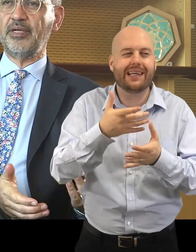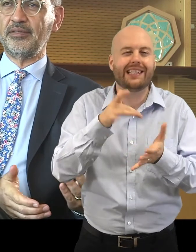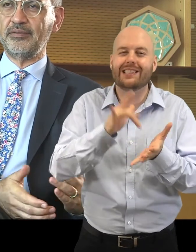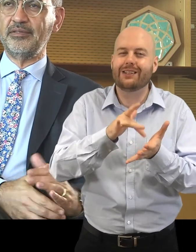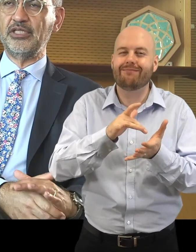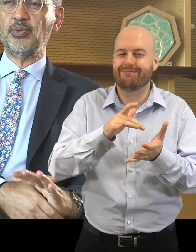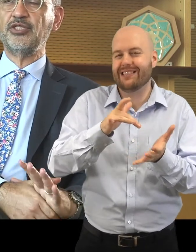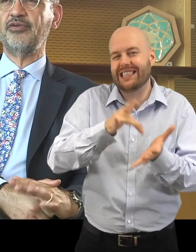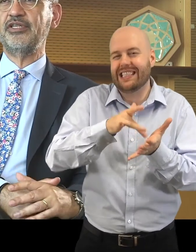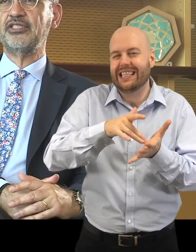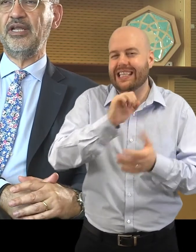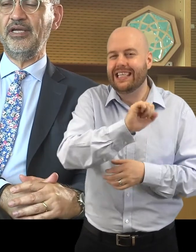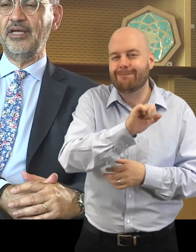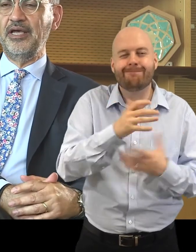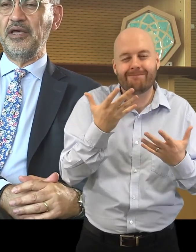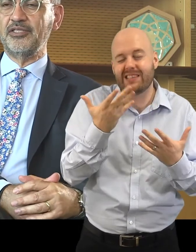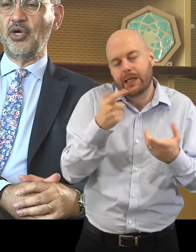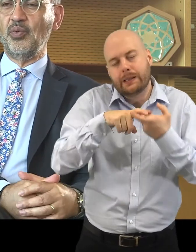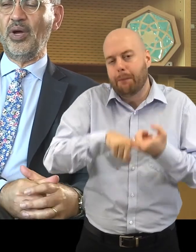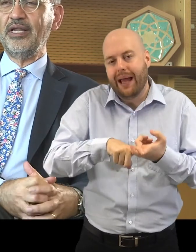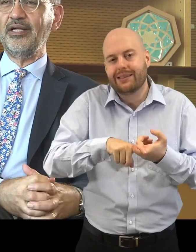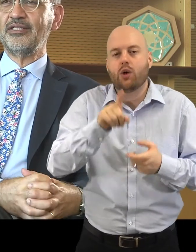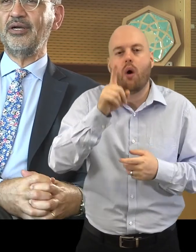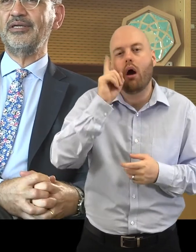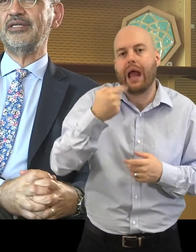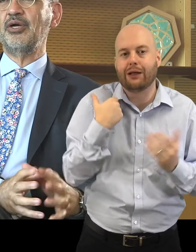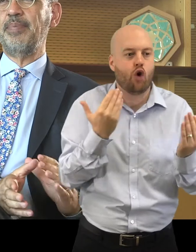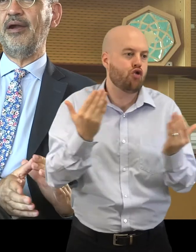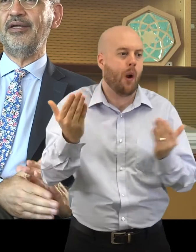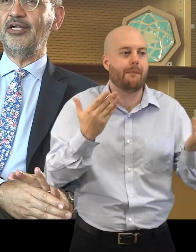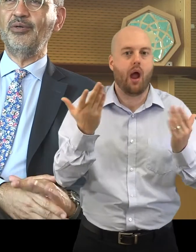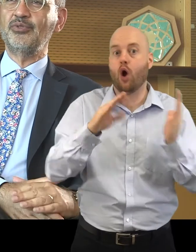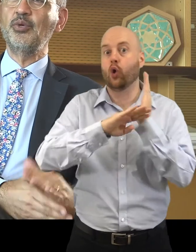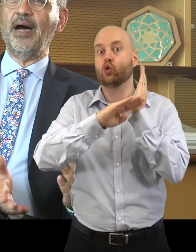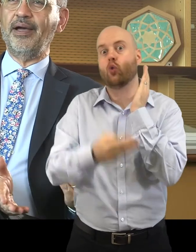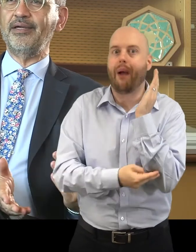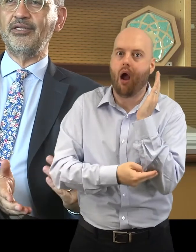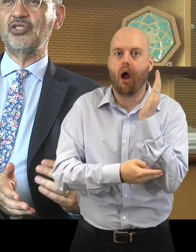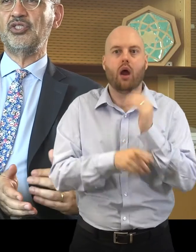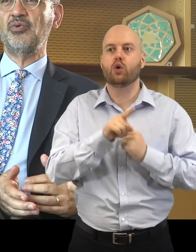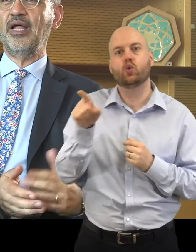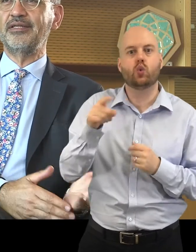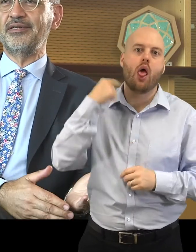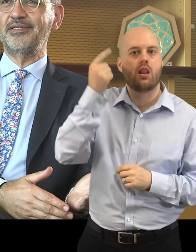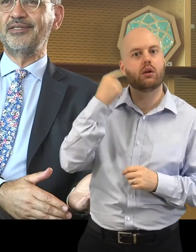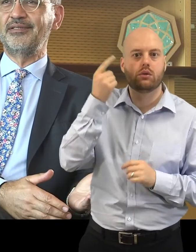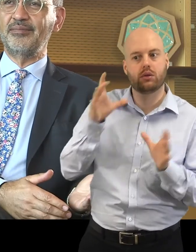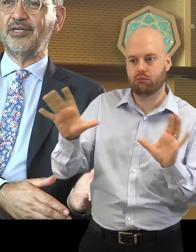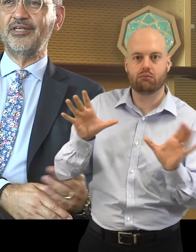situation of each city. So one cannot compare, you know, Dubai to London or